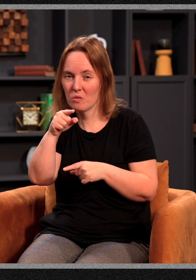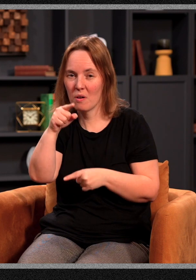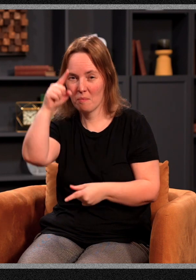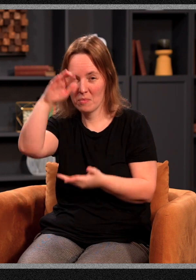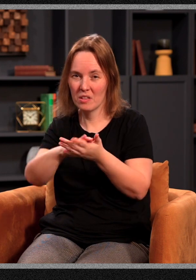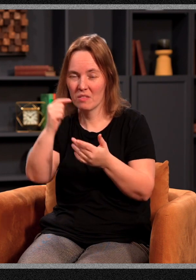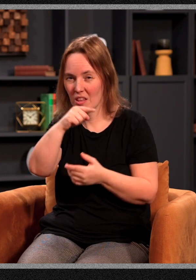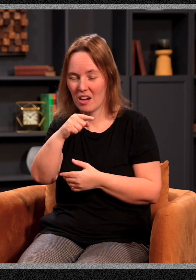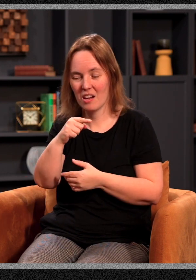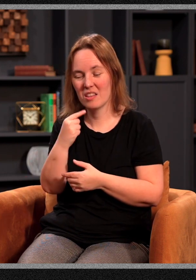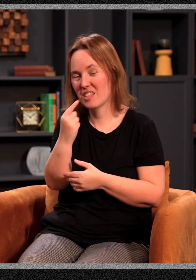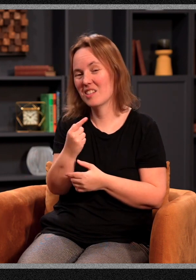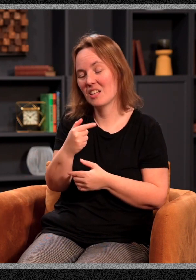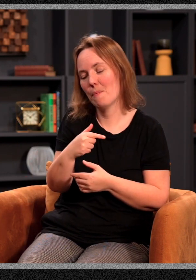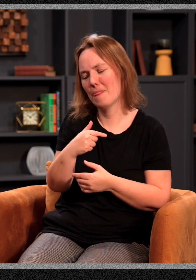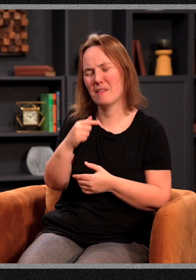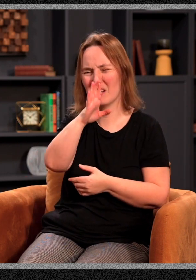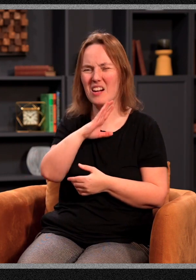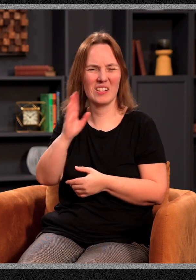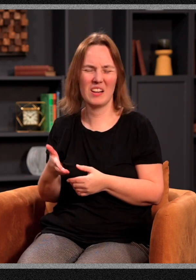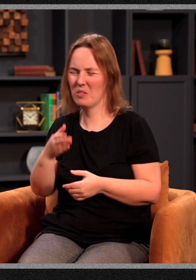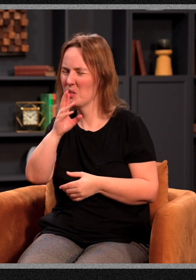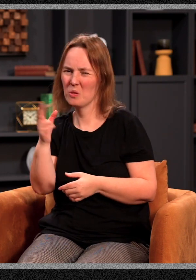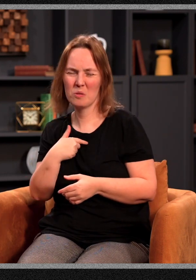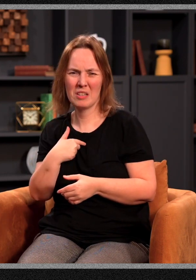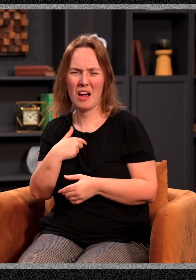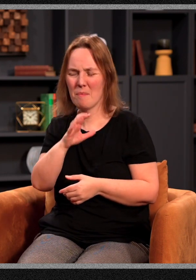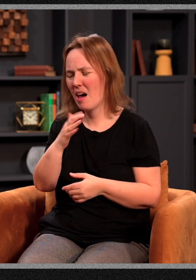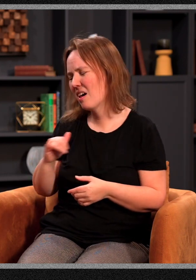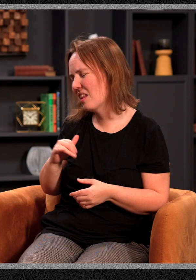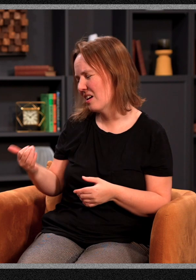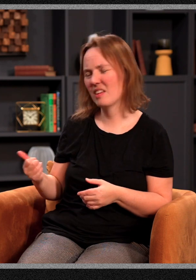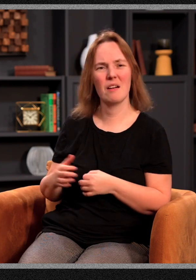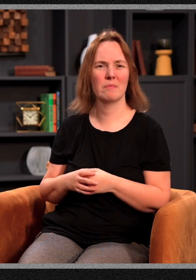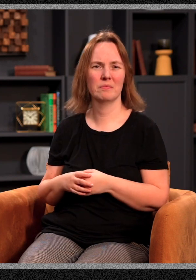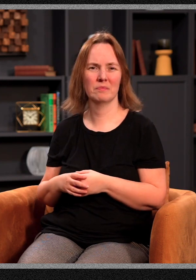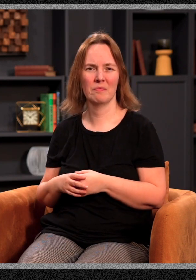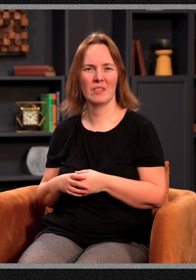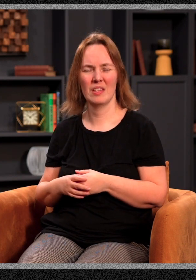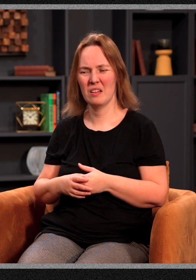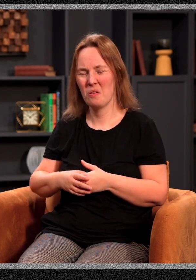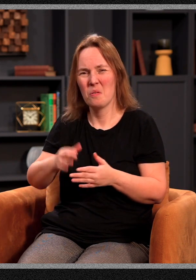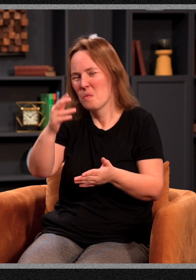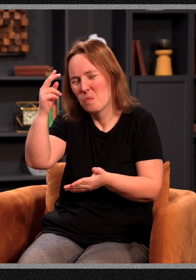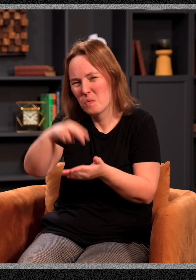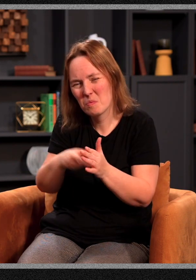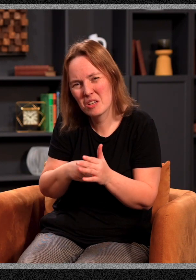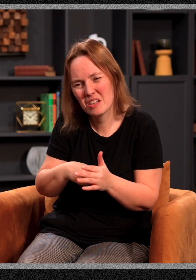say, I could never do that. God could never use me. I'm not like so-and-so. And Jesus would say, what do you mean you're not like so-and-so? They have